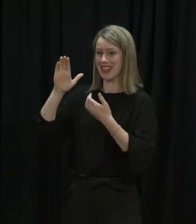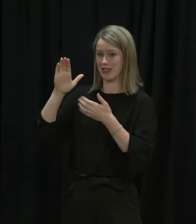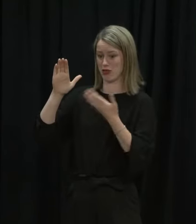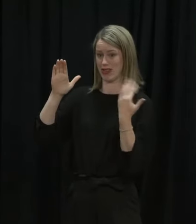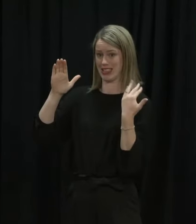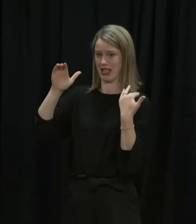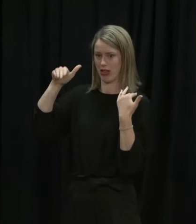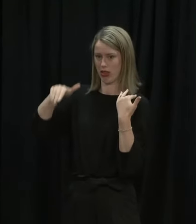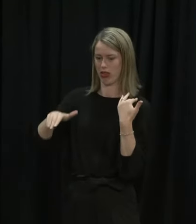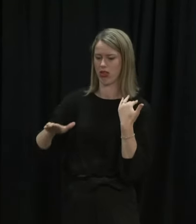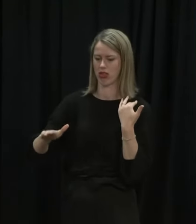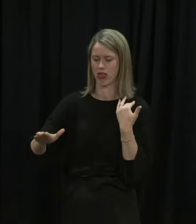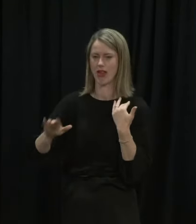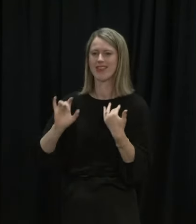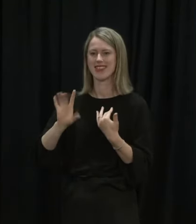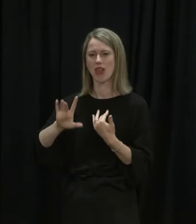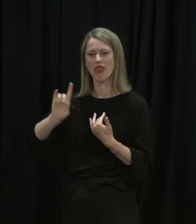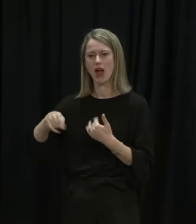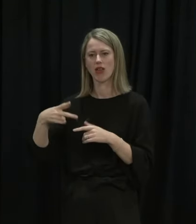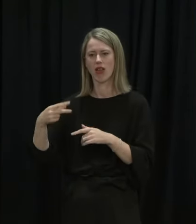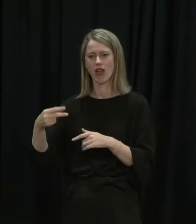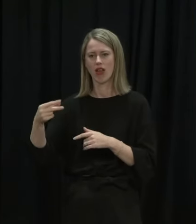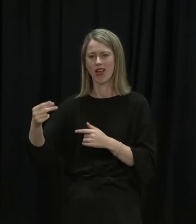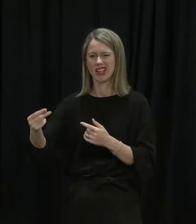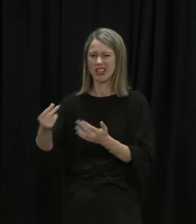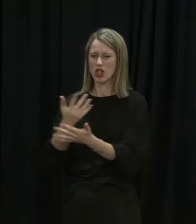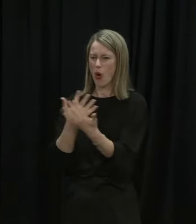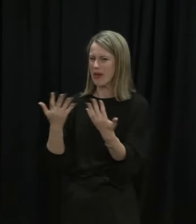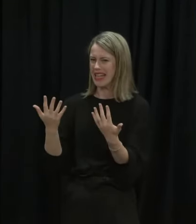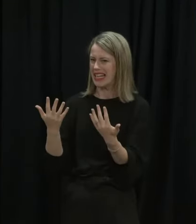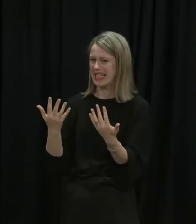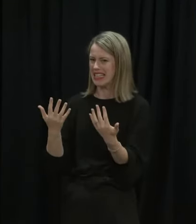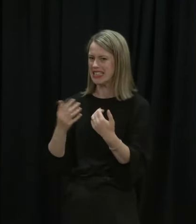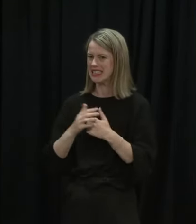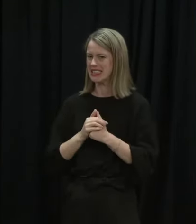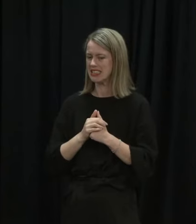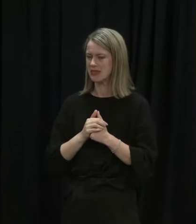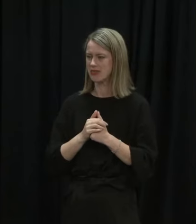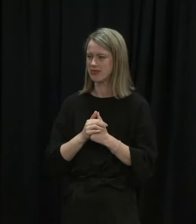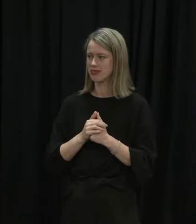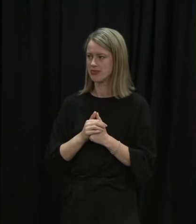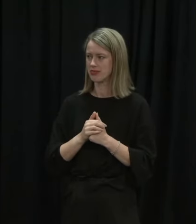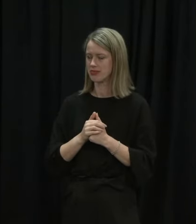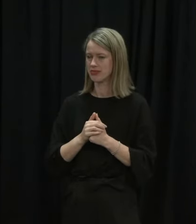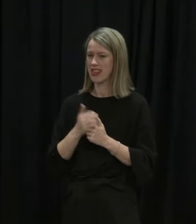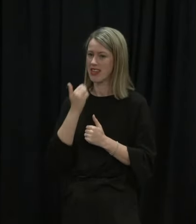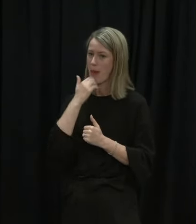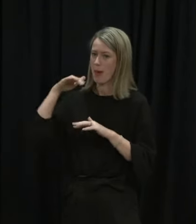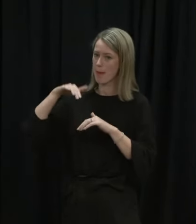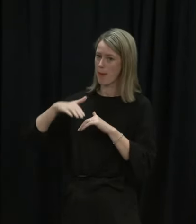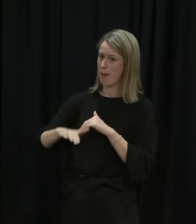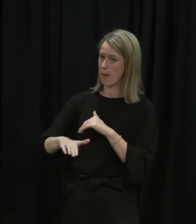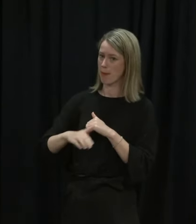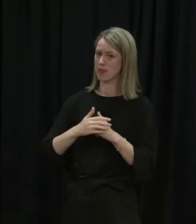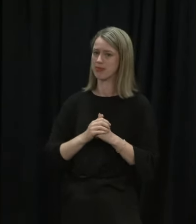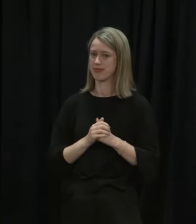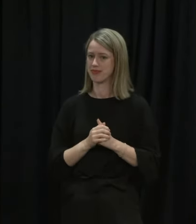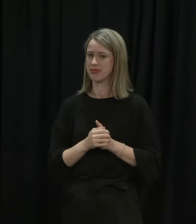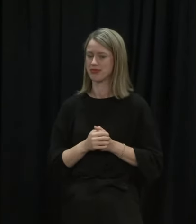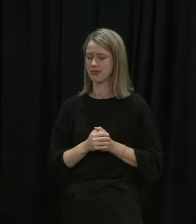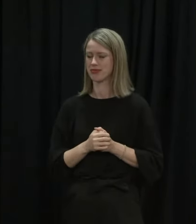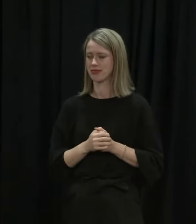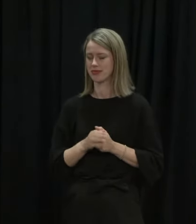which is one of the last weeks of had bases in August. It looks like things are dropping off. Obviously as